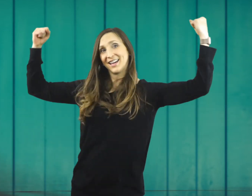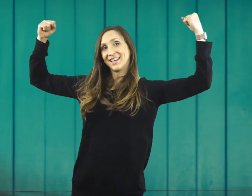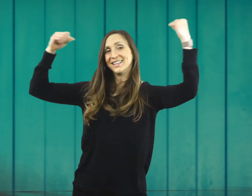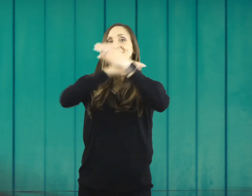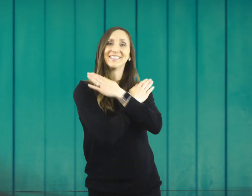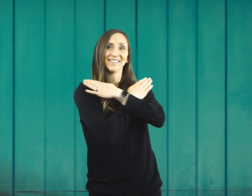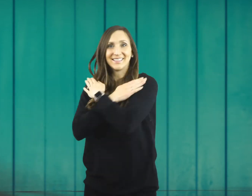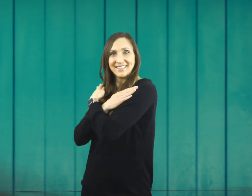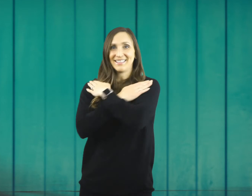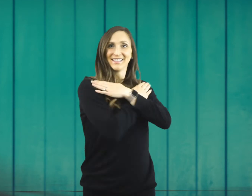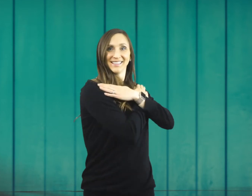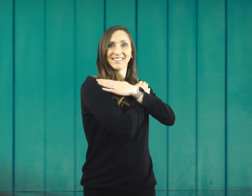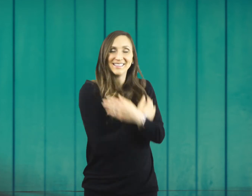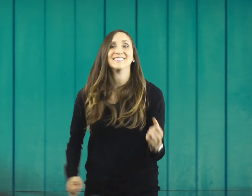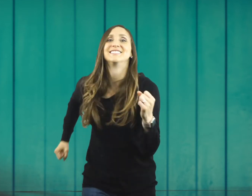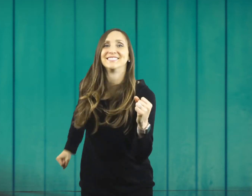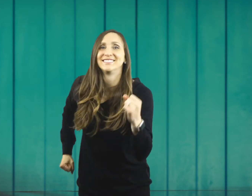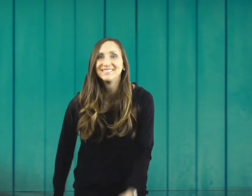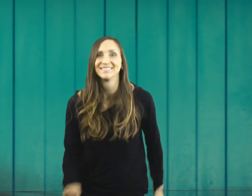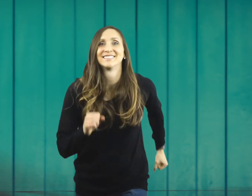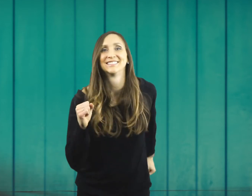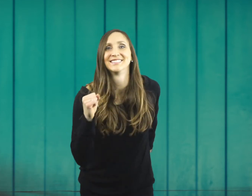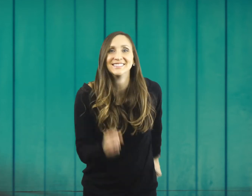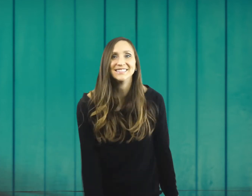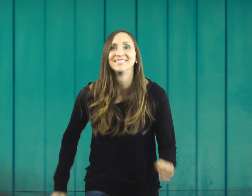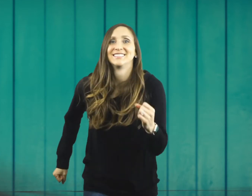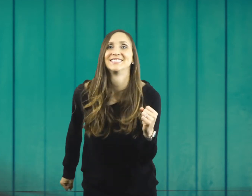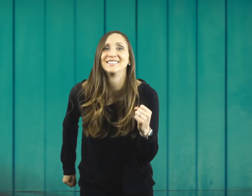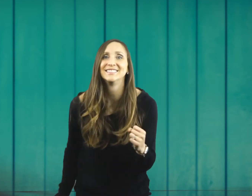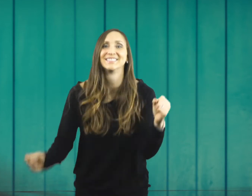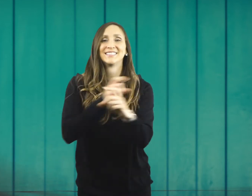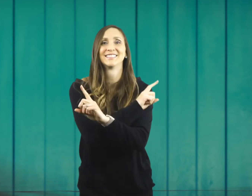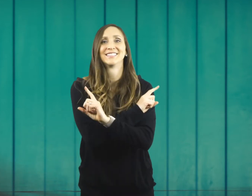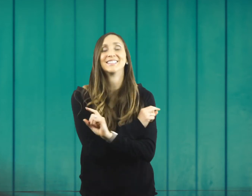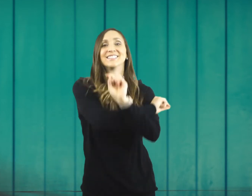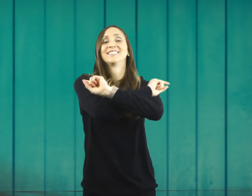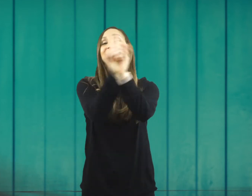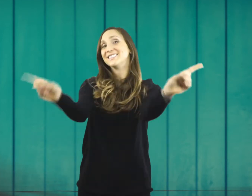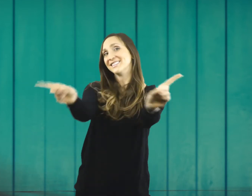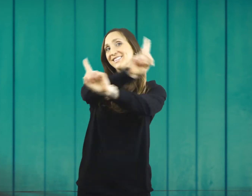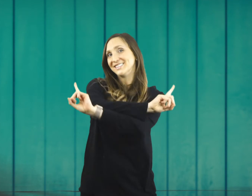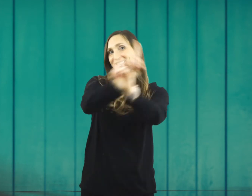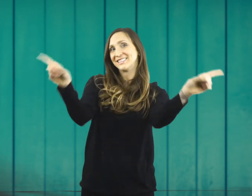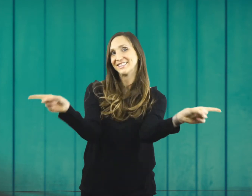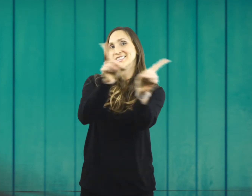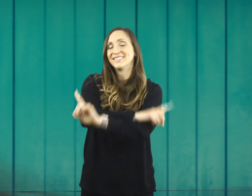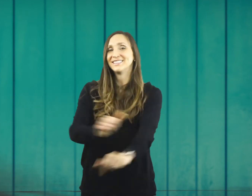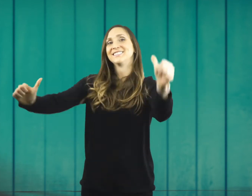me. I can march on forward every day and not be afraid because God's with me.